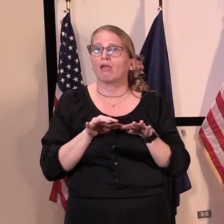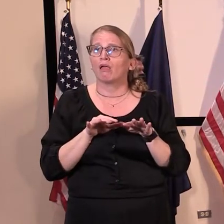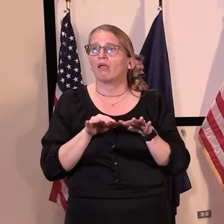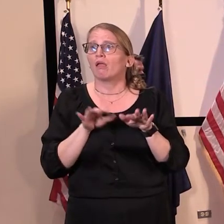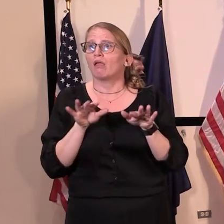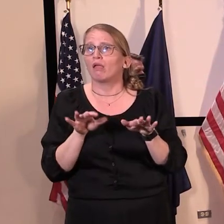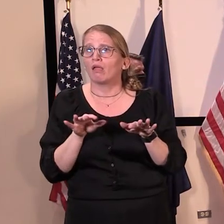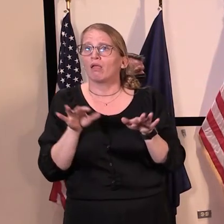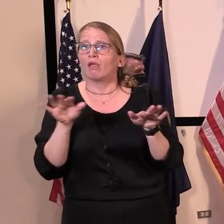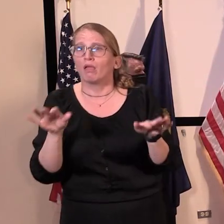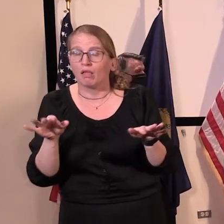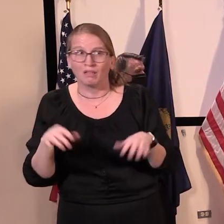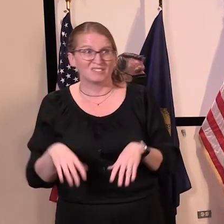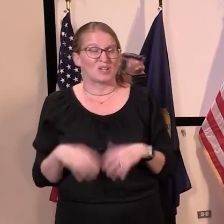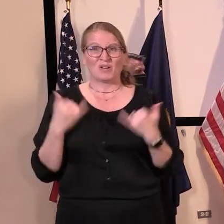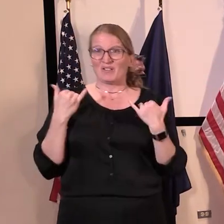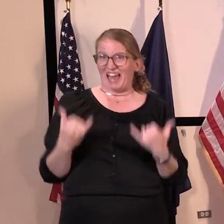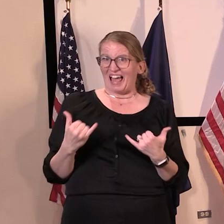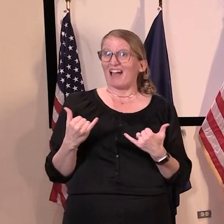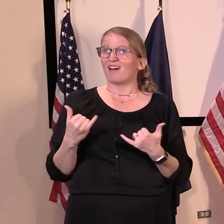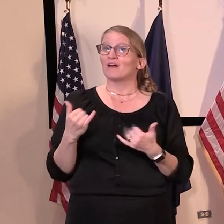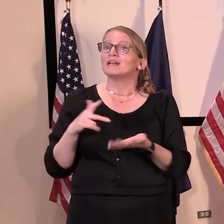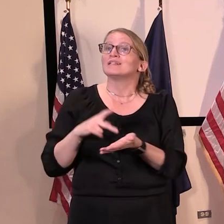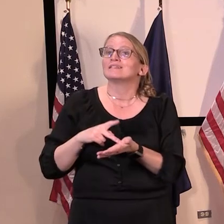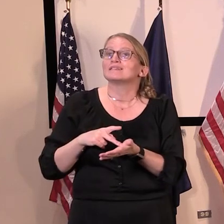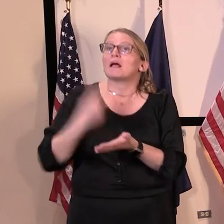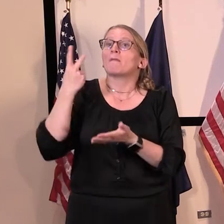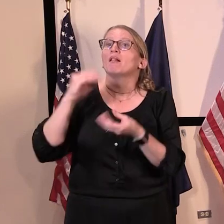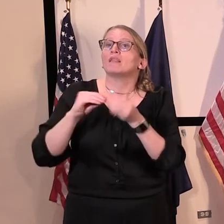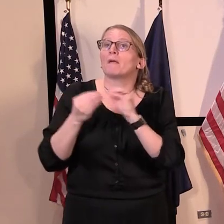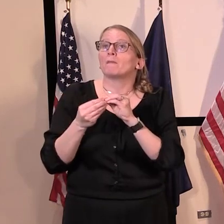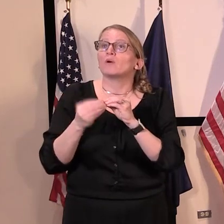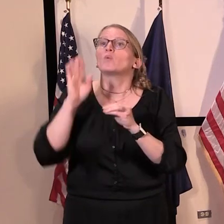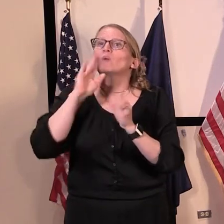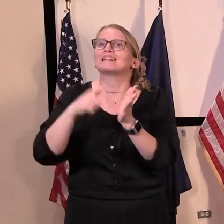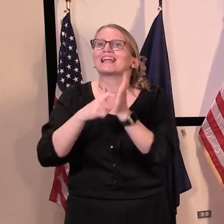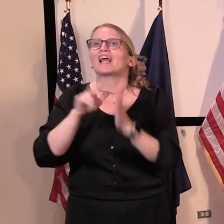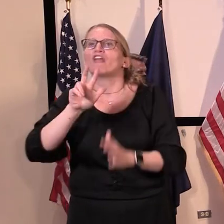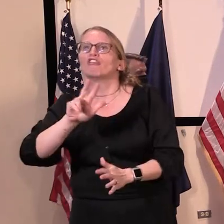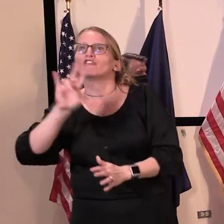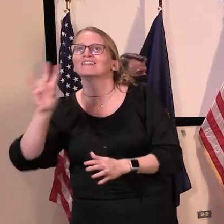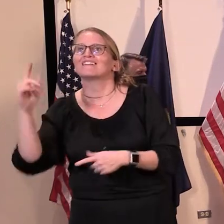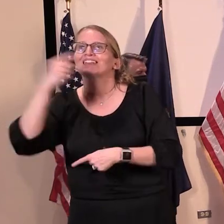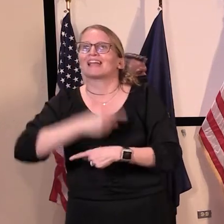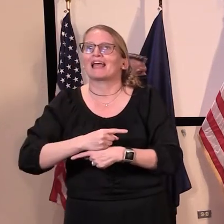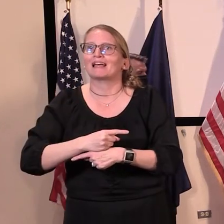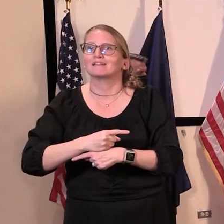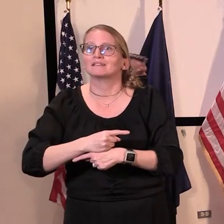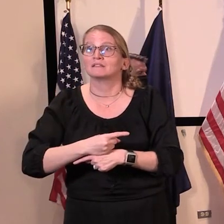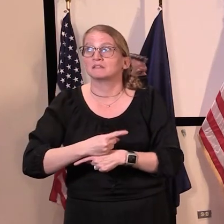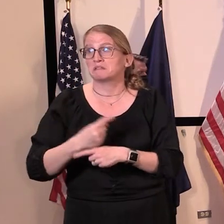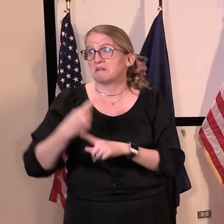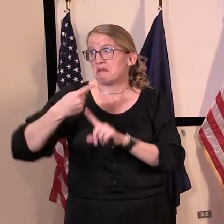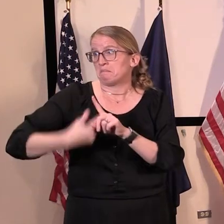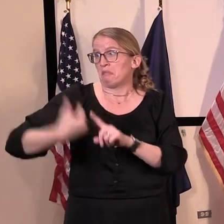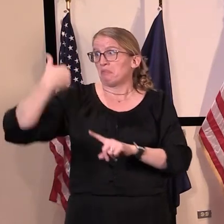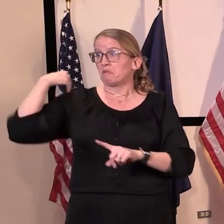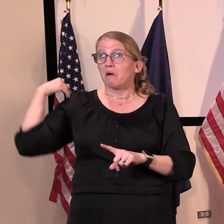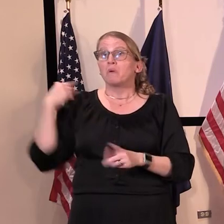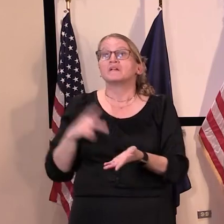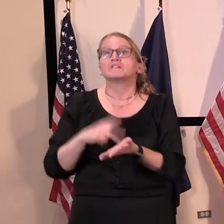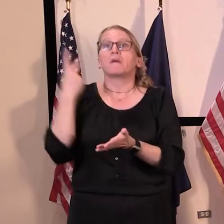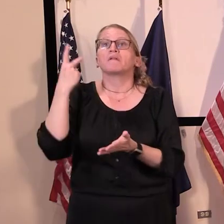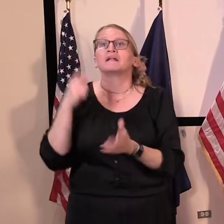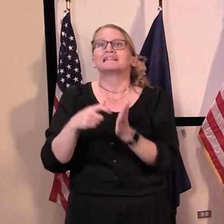days. That's an improvement from 27 days last week. Again, I think this clearly shows you how quickly our social